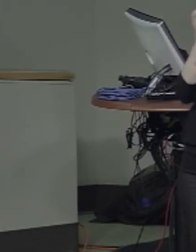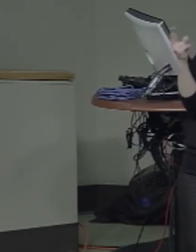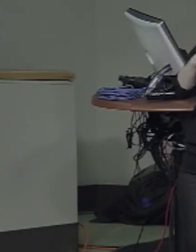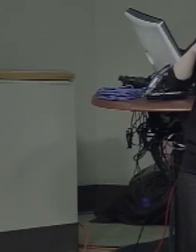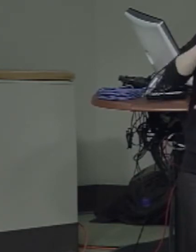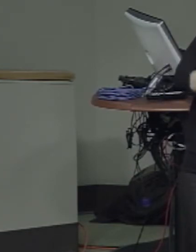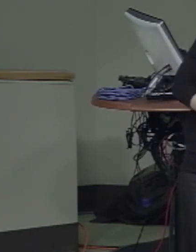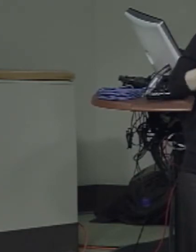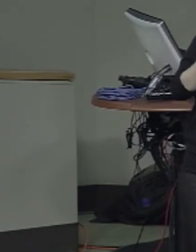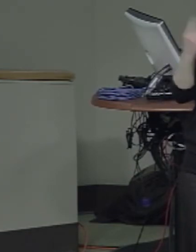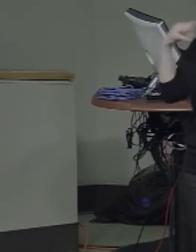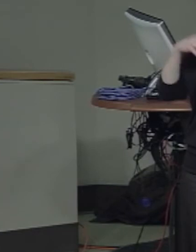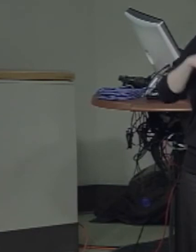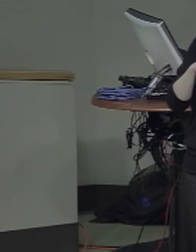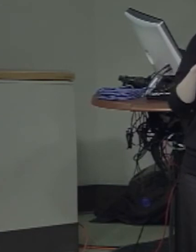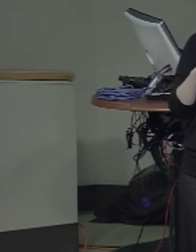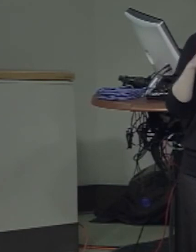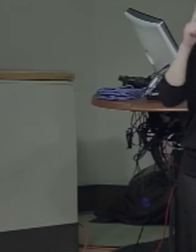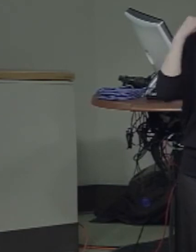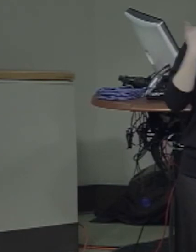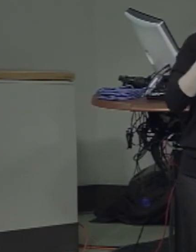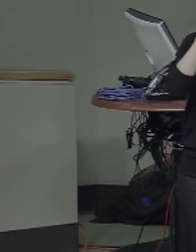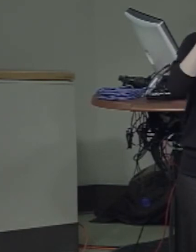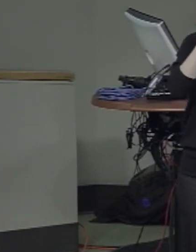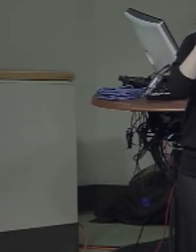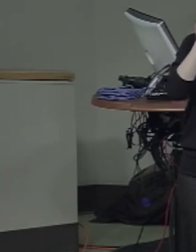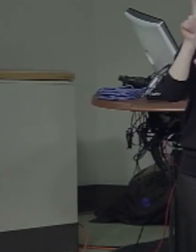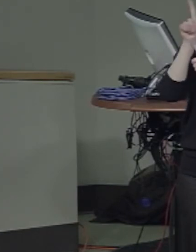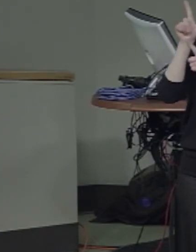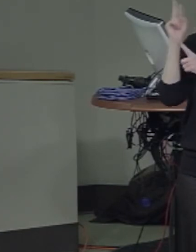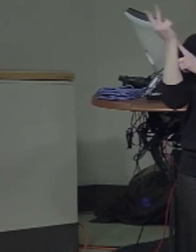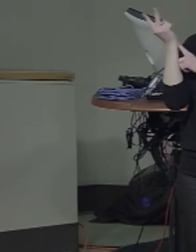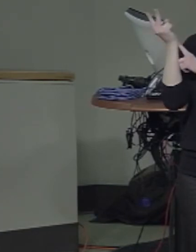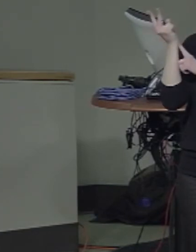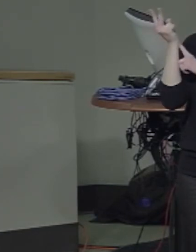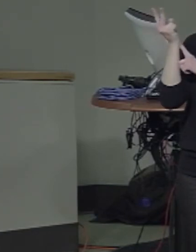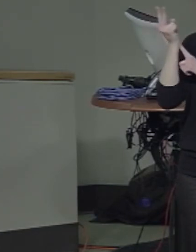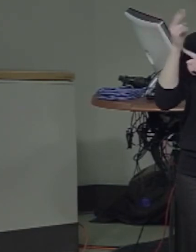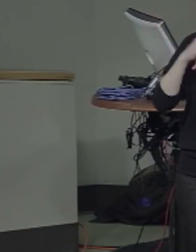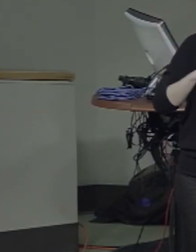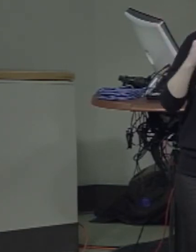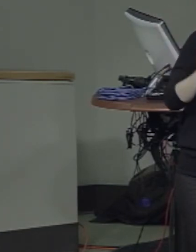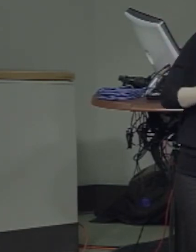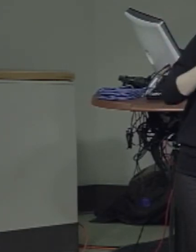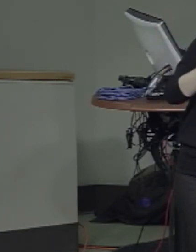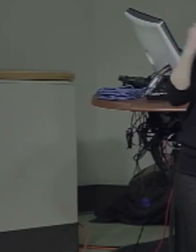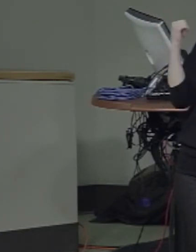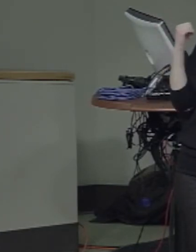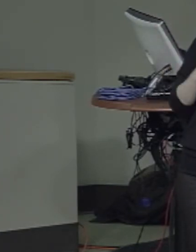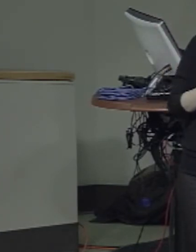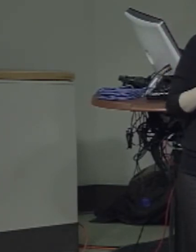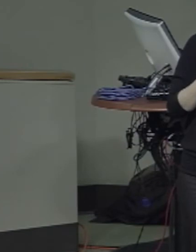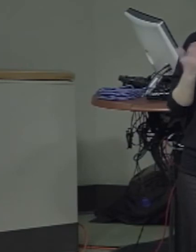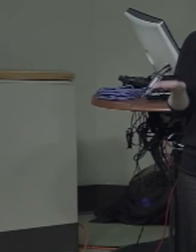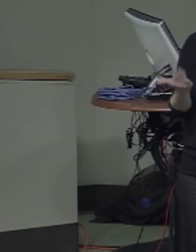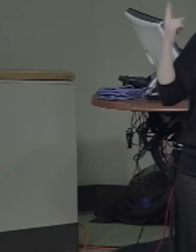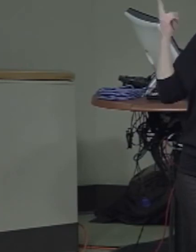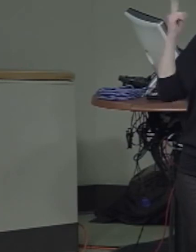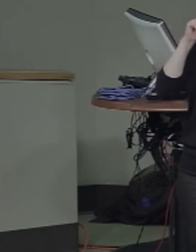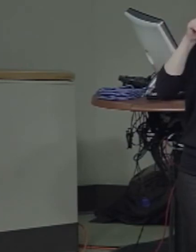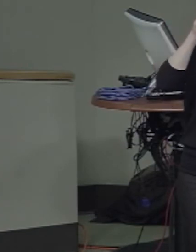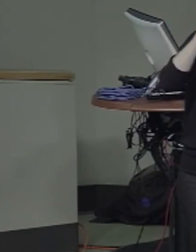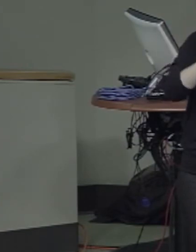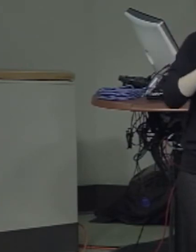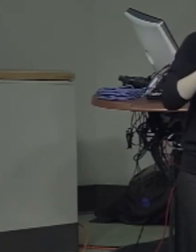the Visual Language and Visual Learning, VL2, this year. Here he looks at the types of knowledge that are used in